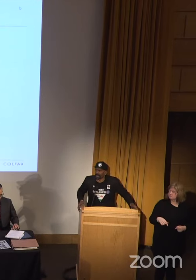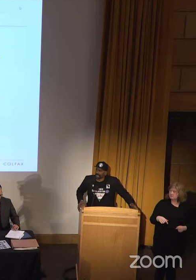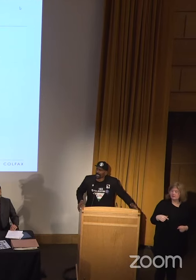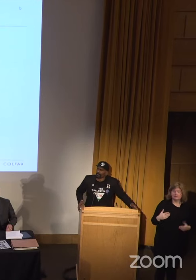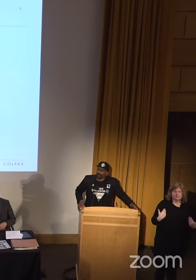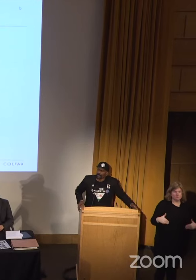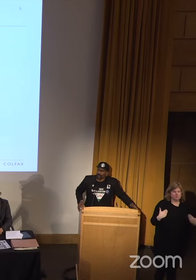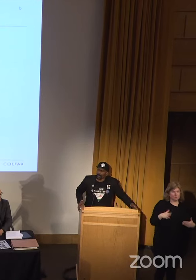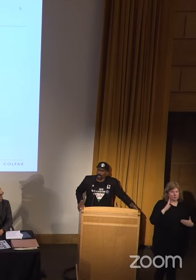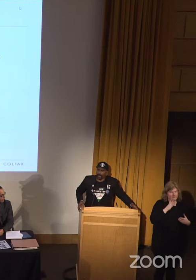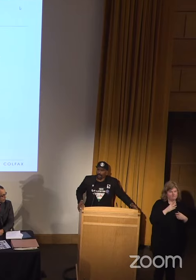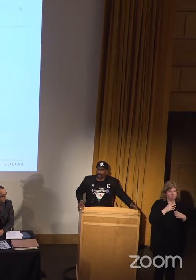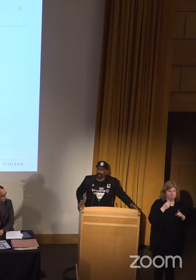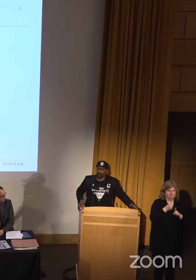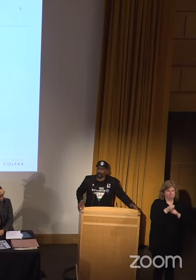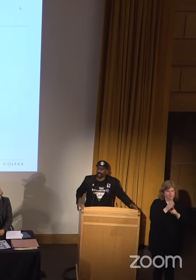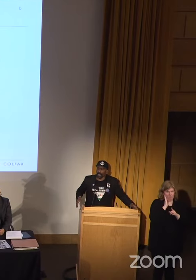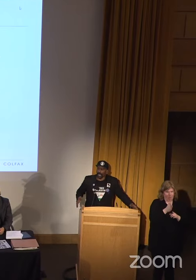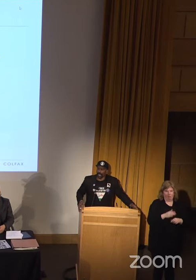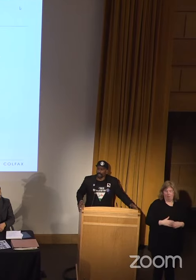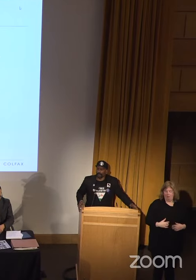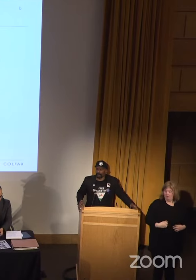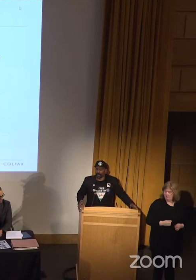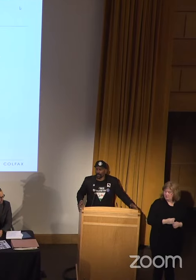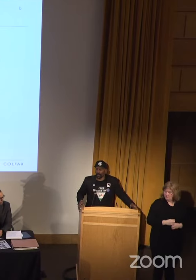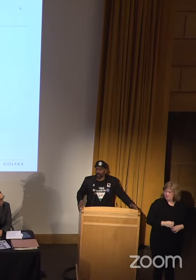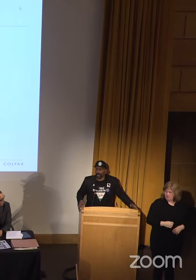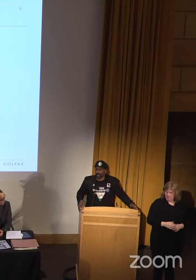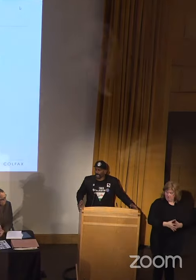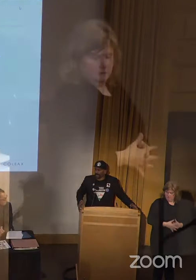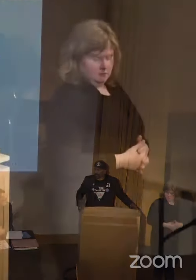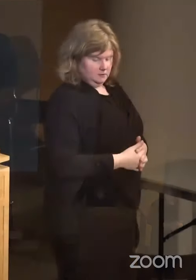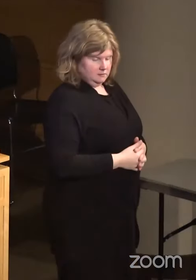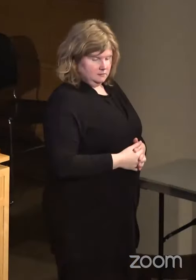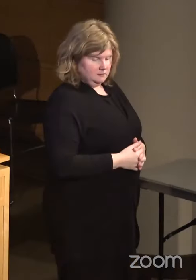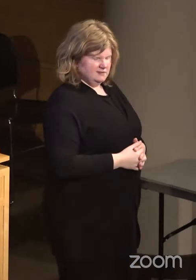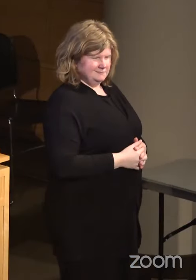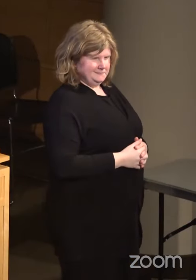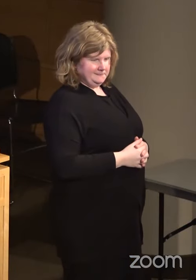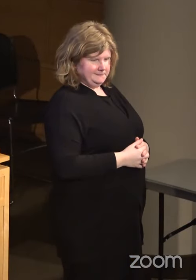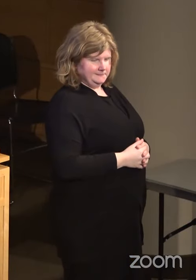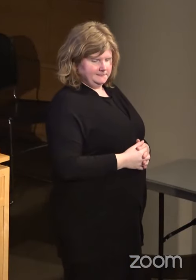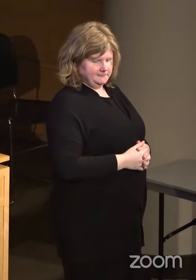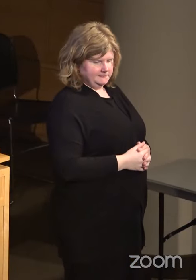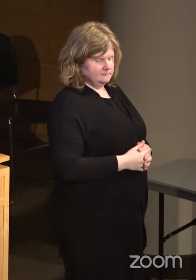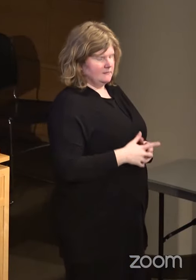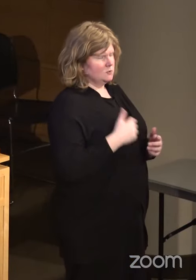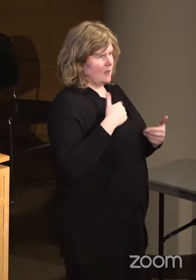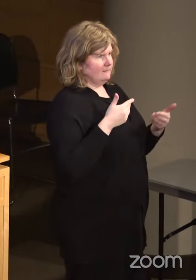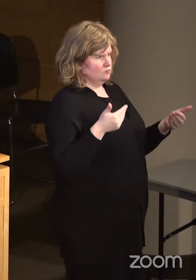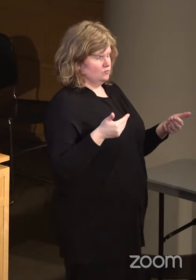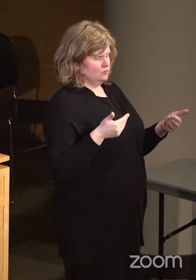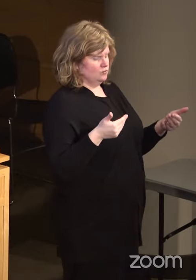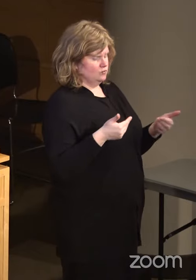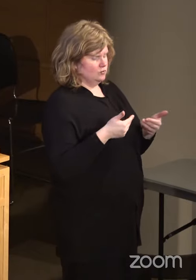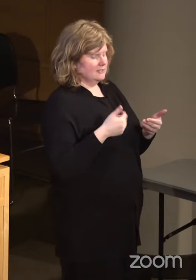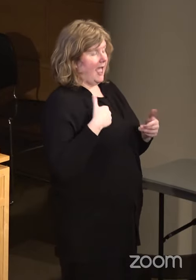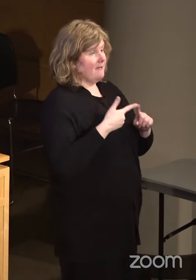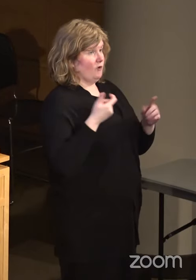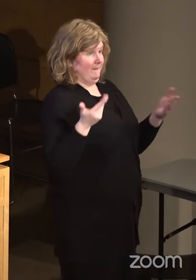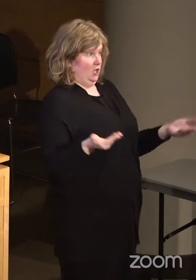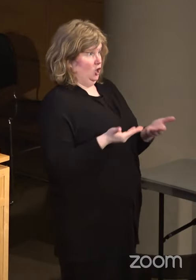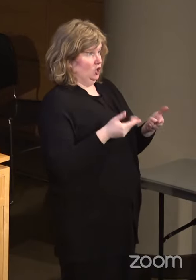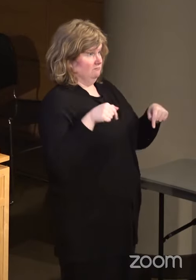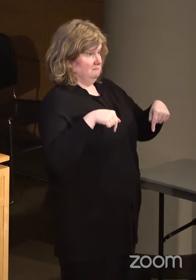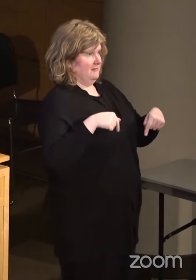big difference. So, as was introduced, I'm from here.